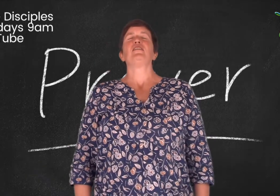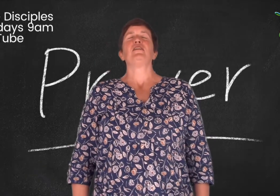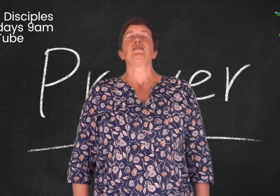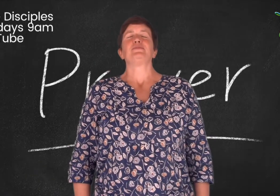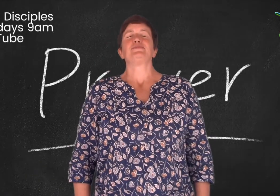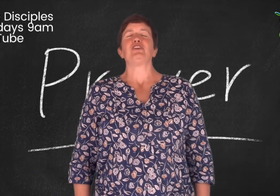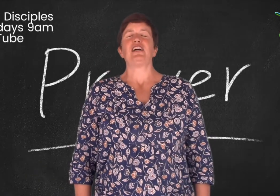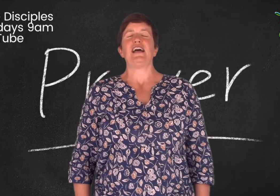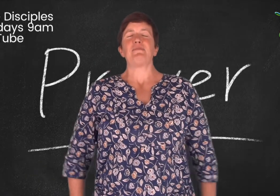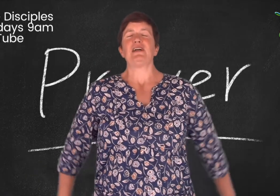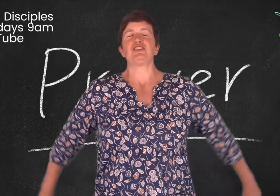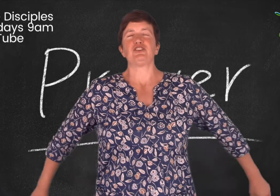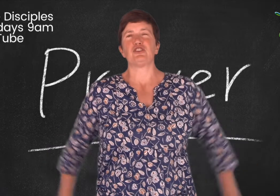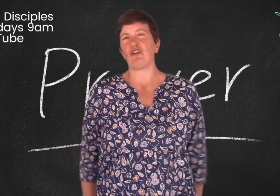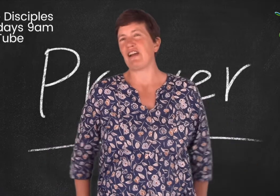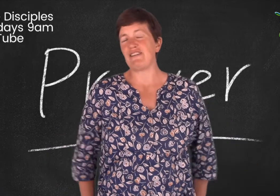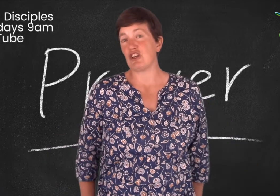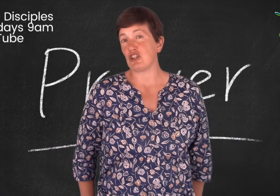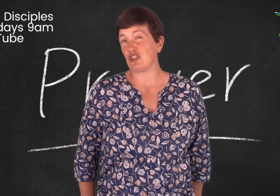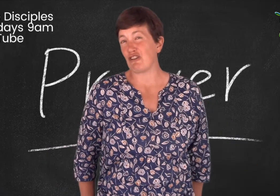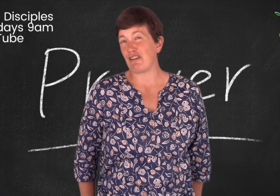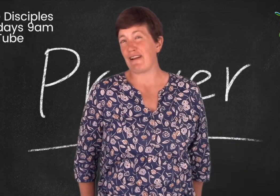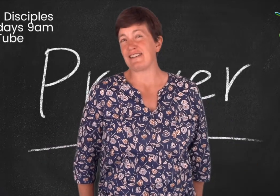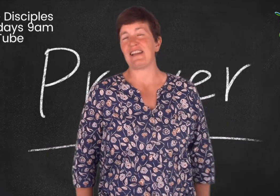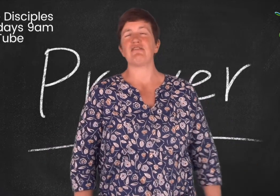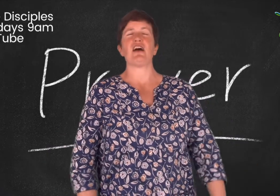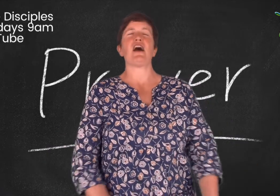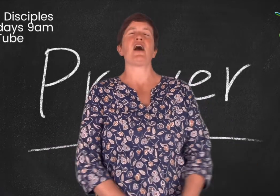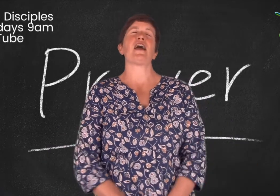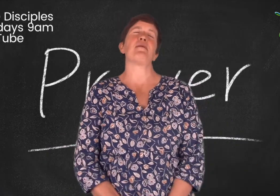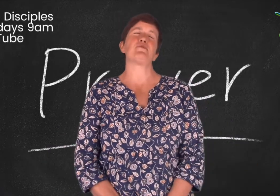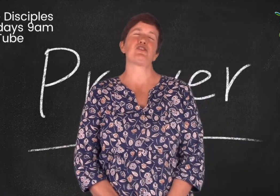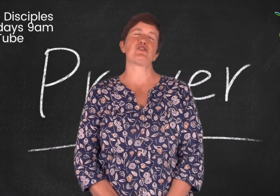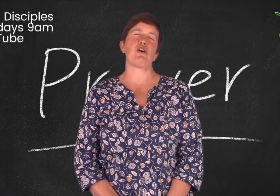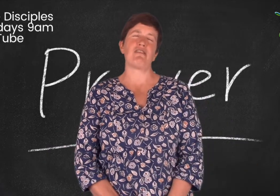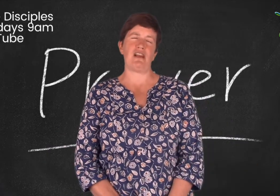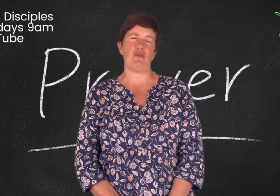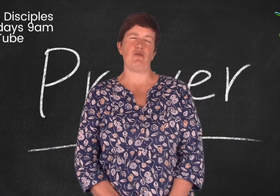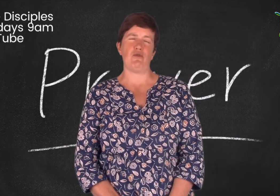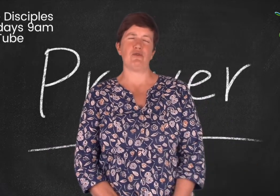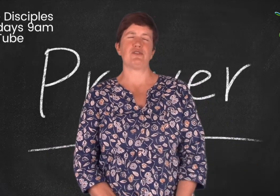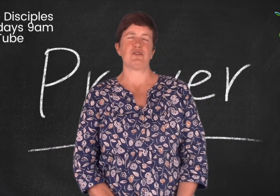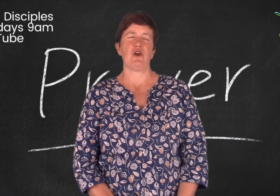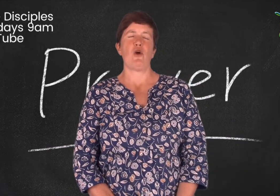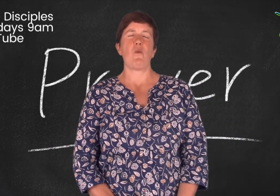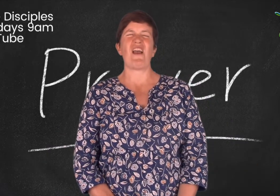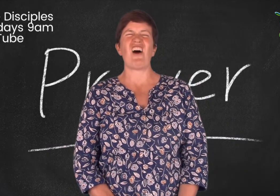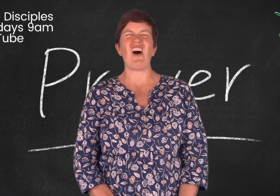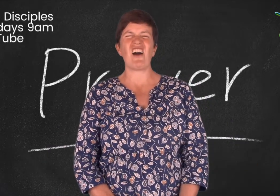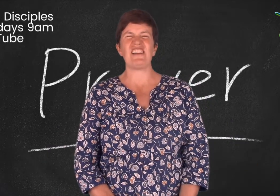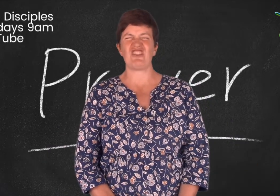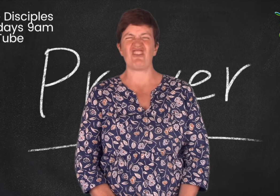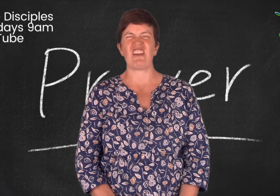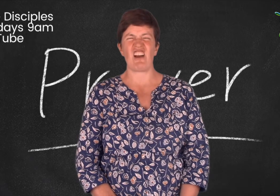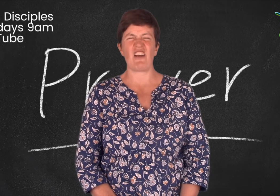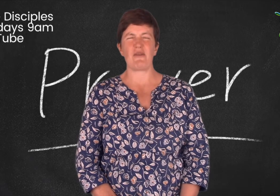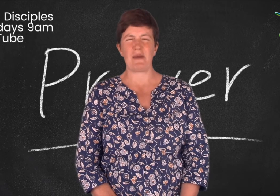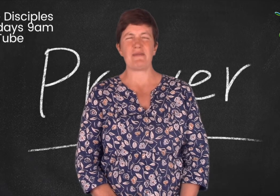Right, am I sorry? Have got a sorry, Rezzy? Right, I am sorry, Lord, when I treat other people